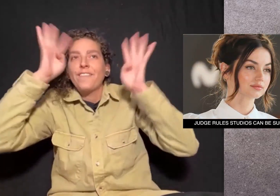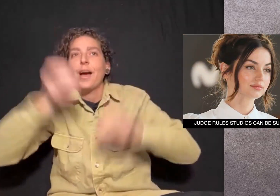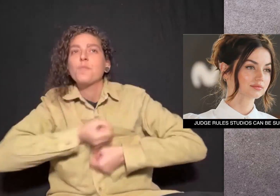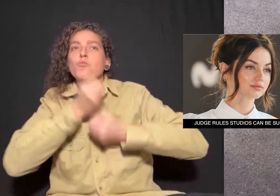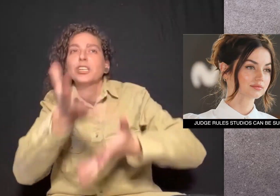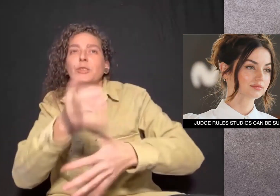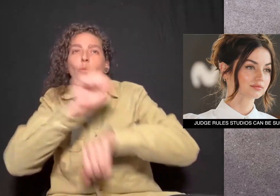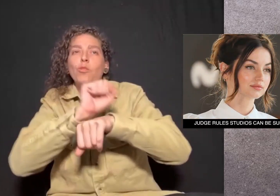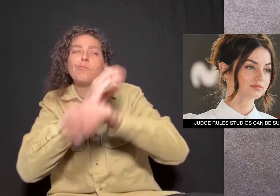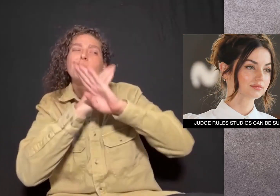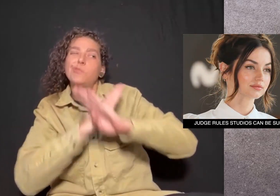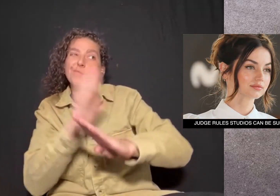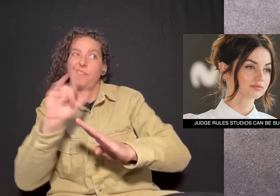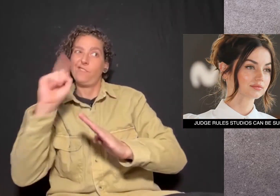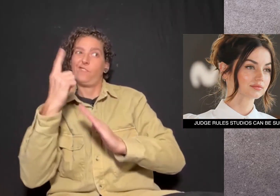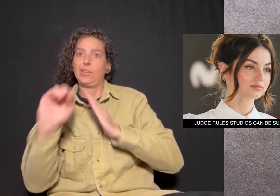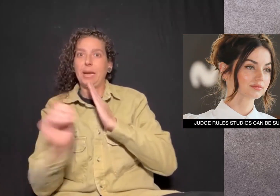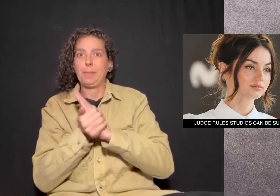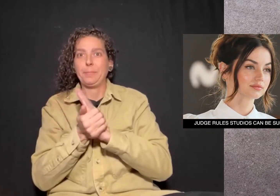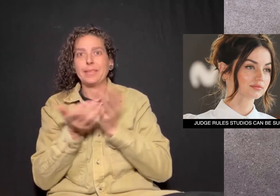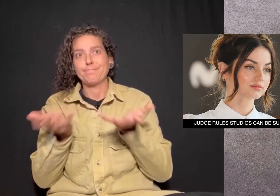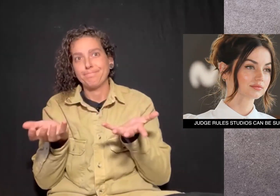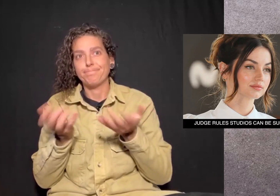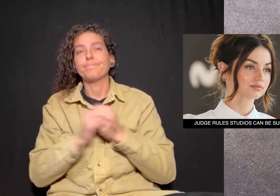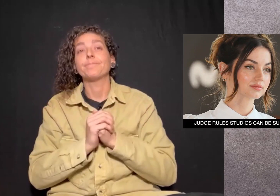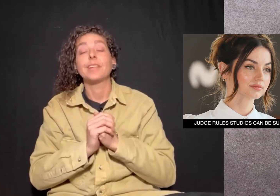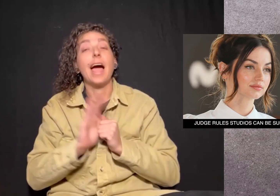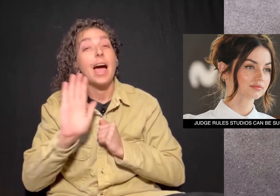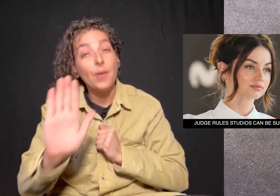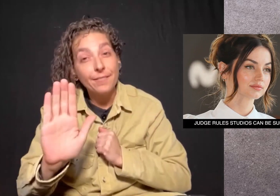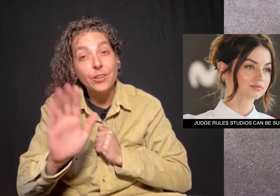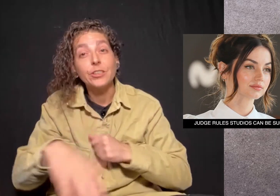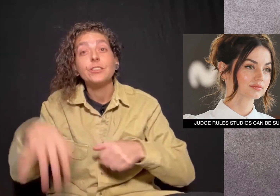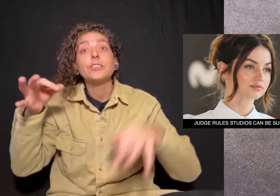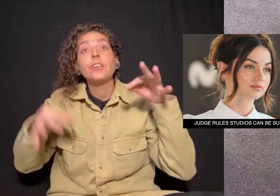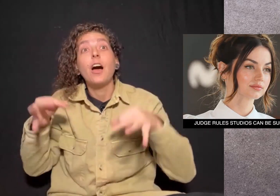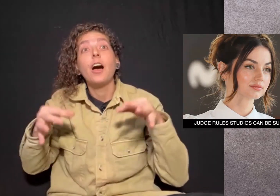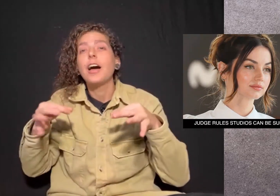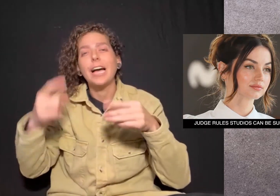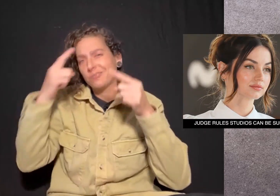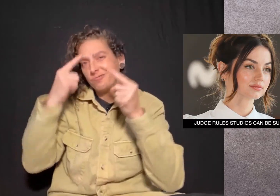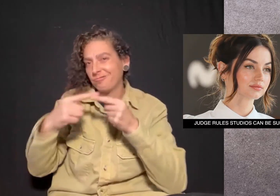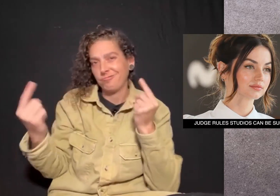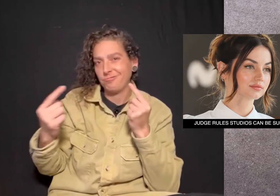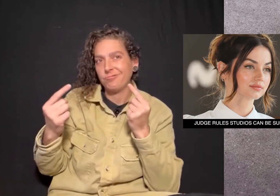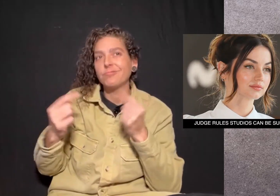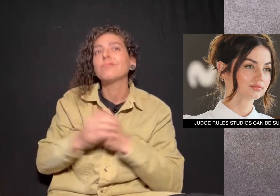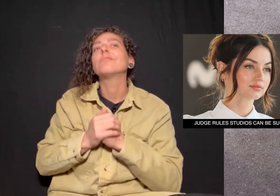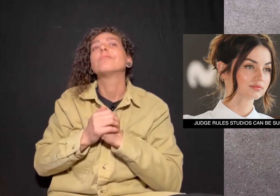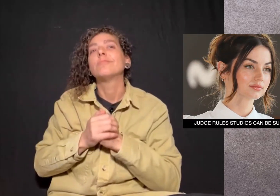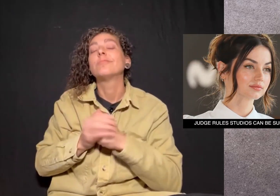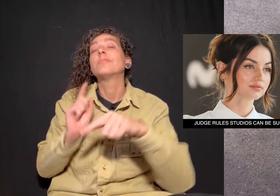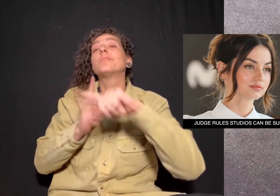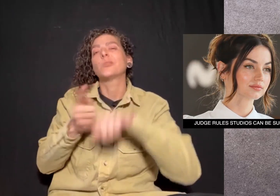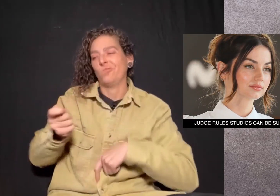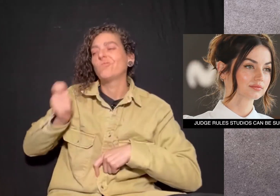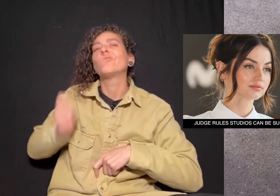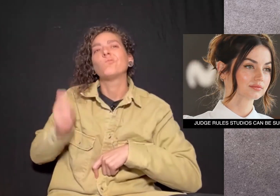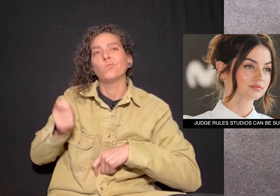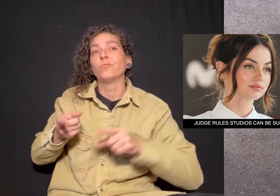Instead, they say it is a creative, expressive work protected by the First Amendment. The judge disagreed.